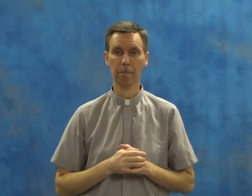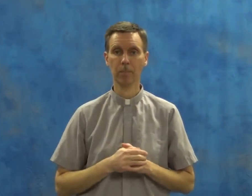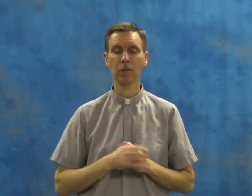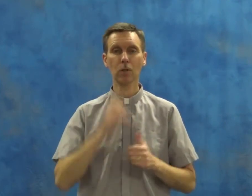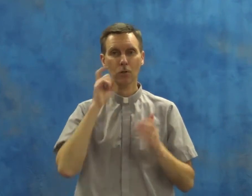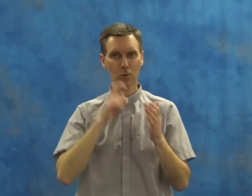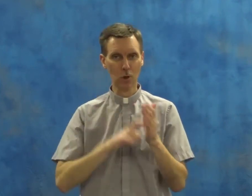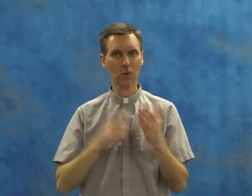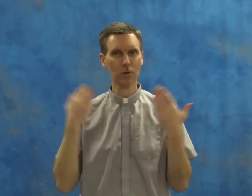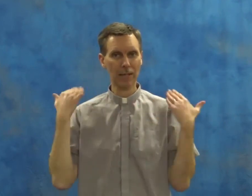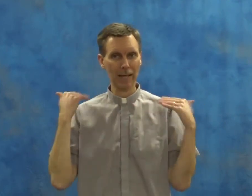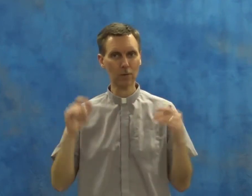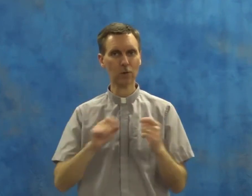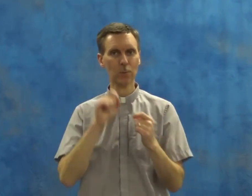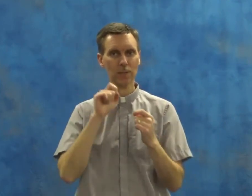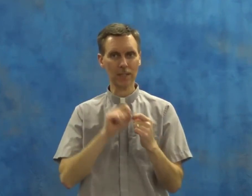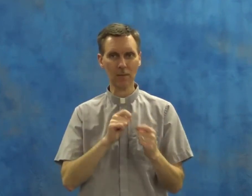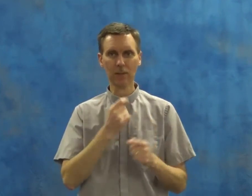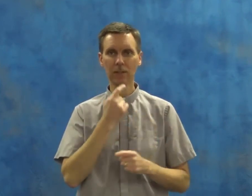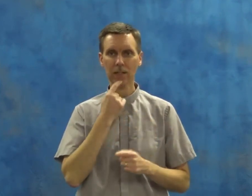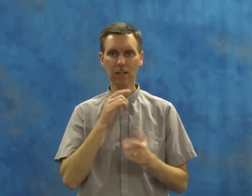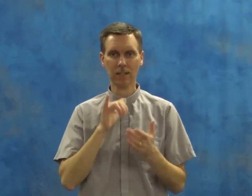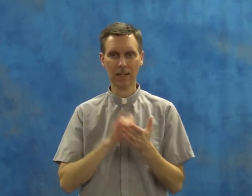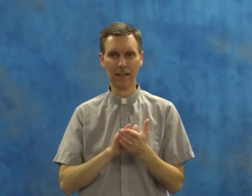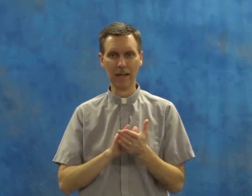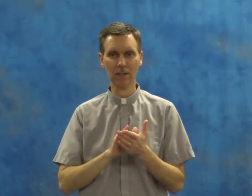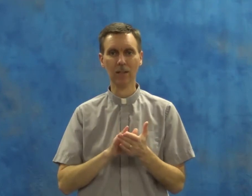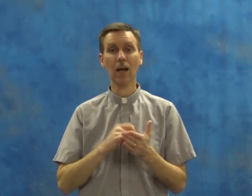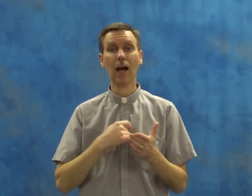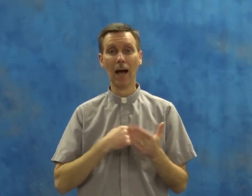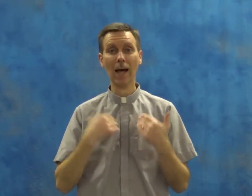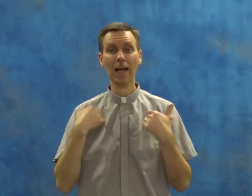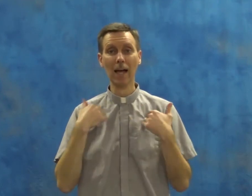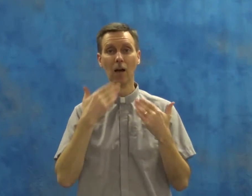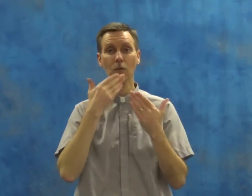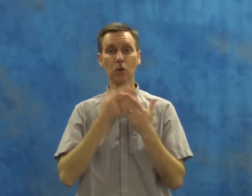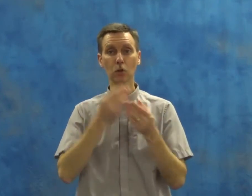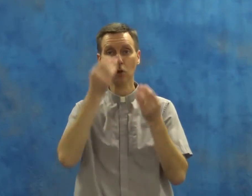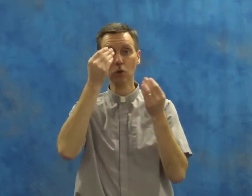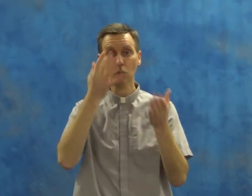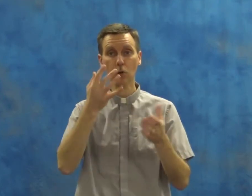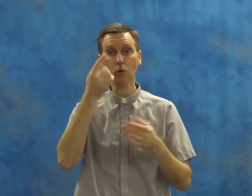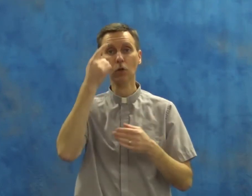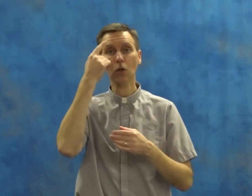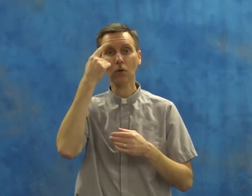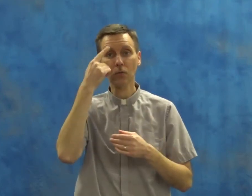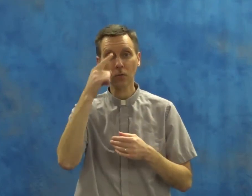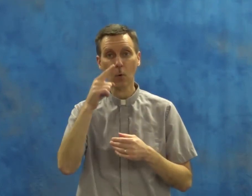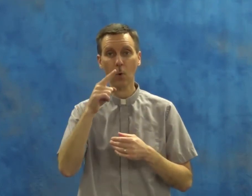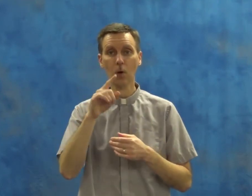You notice the angel specifically said that. I have good news for